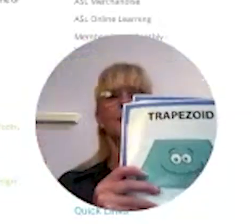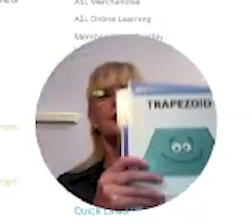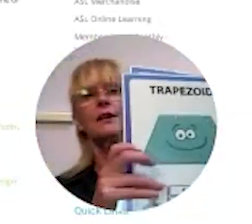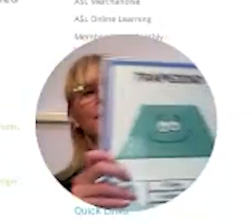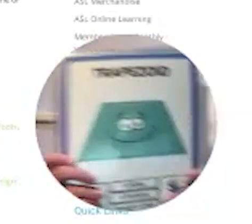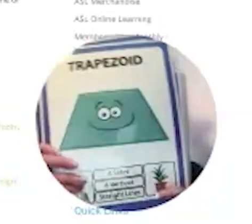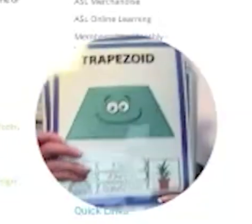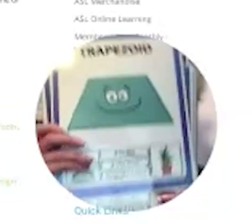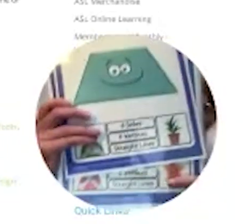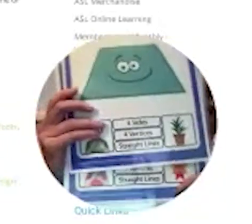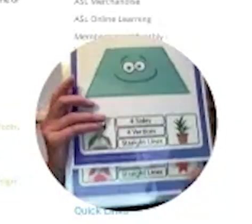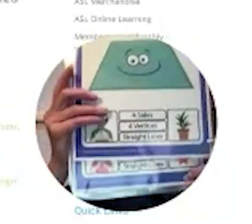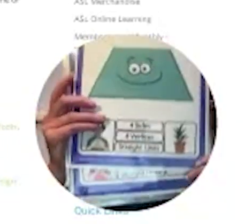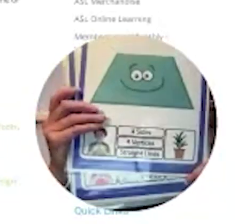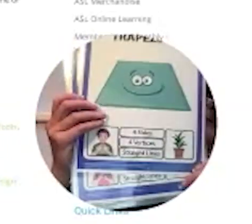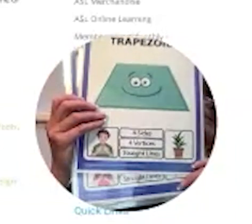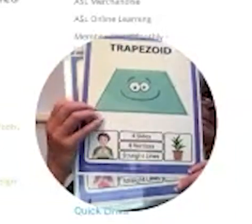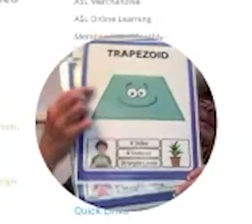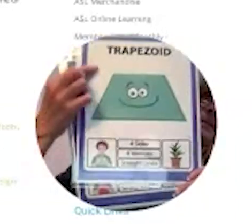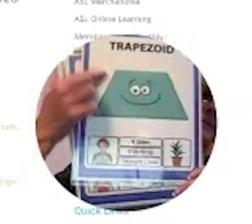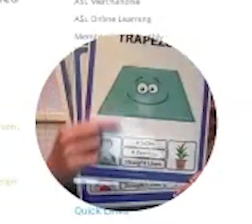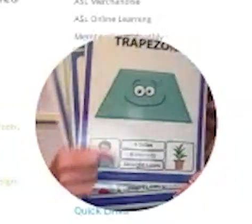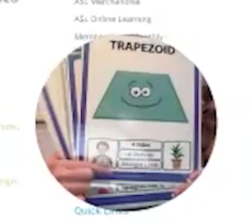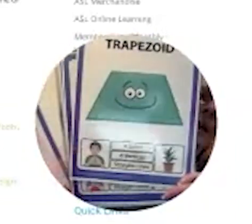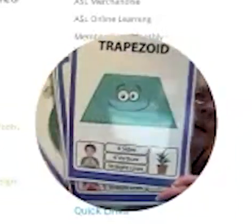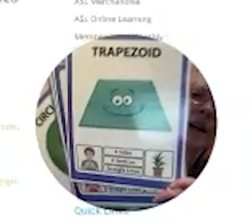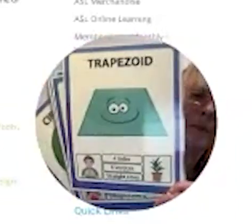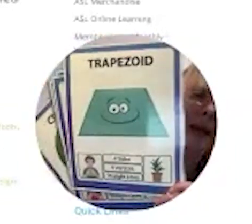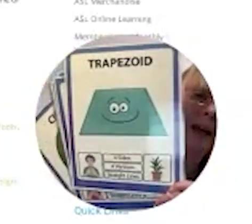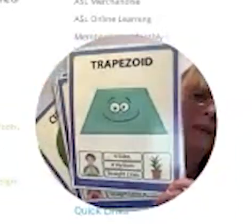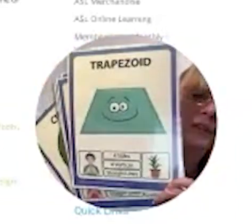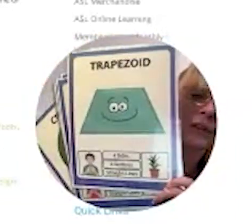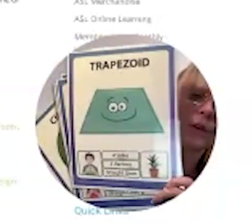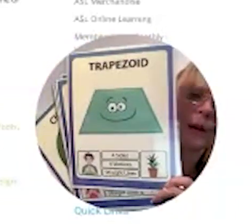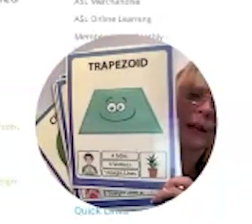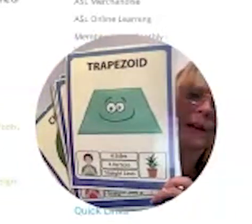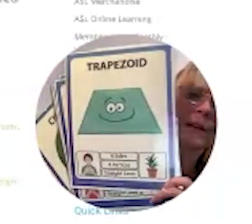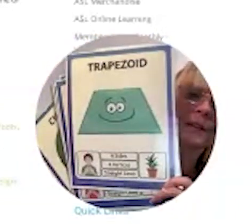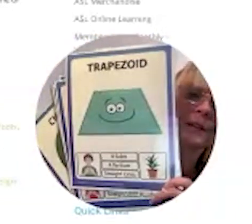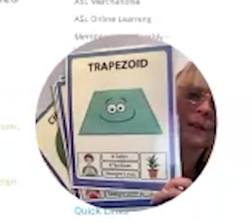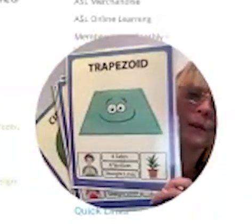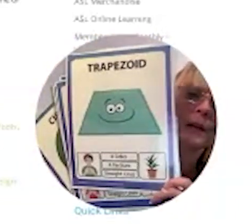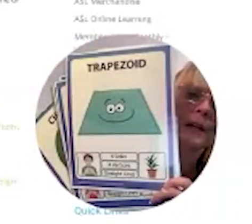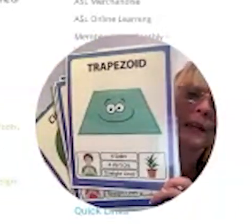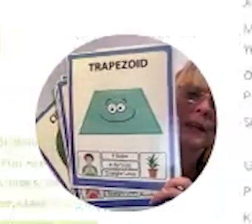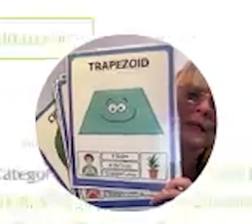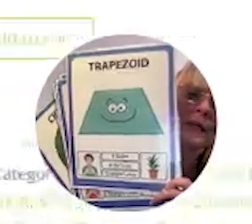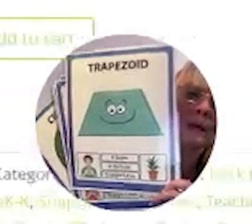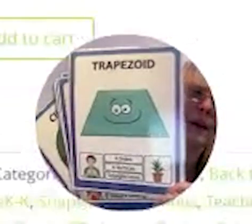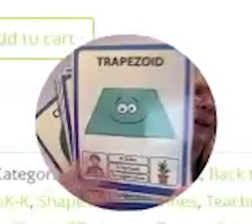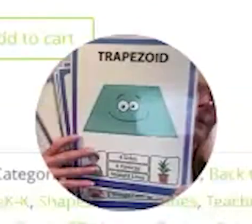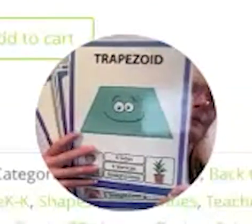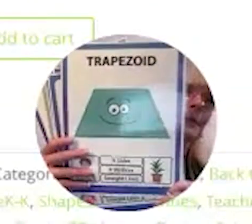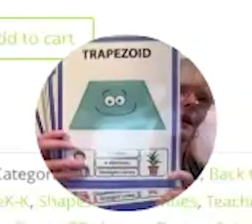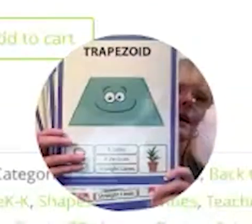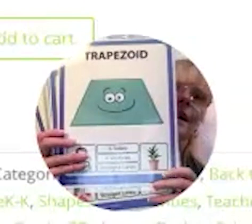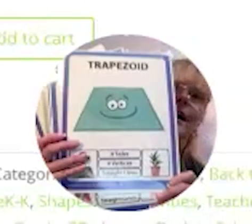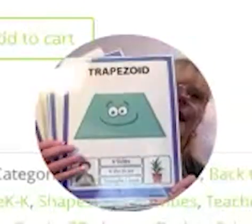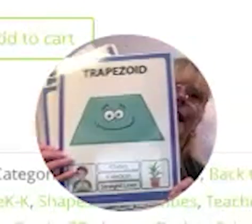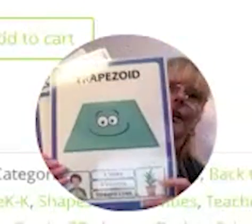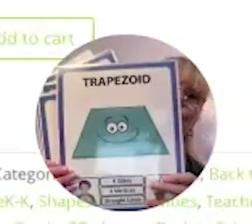are the charts here you can probably see them um and I'll show you right here too nice and bigger